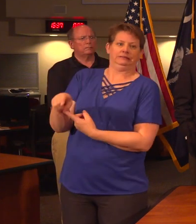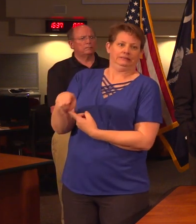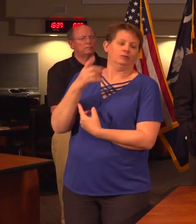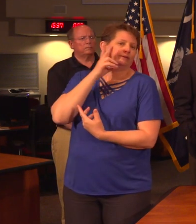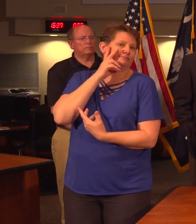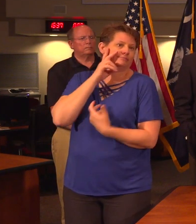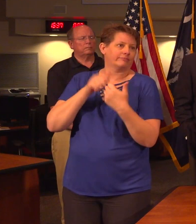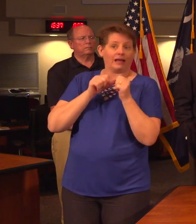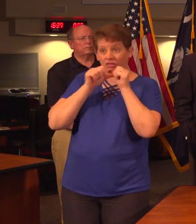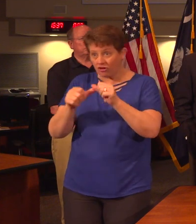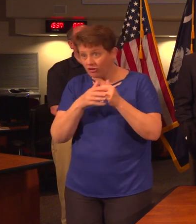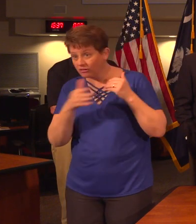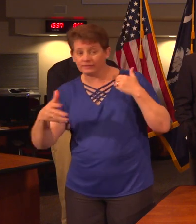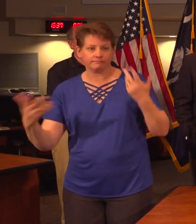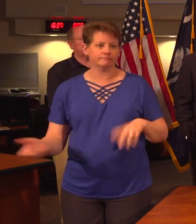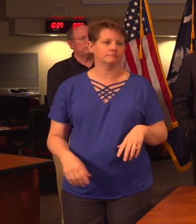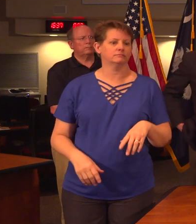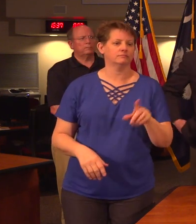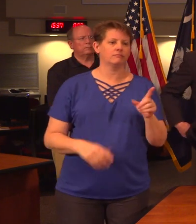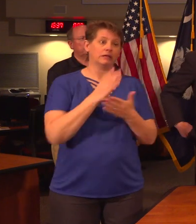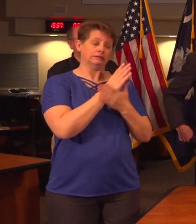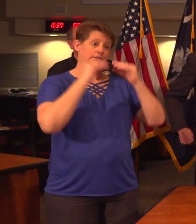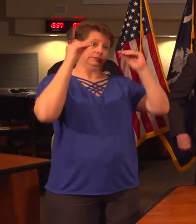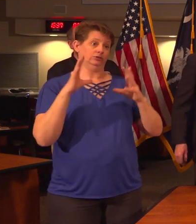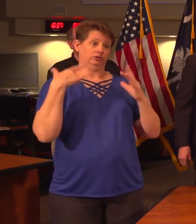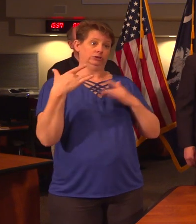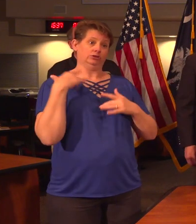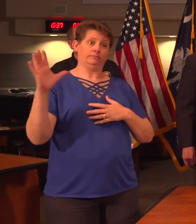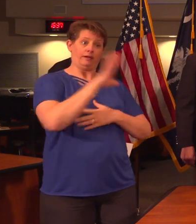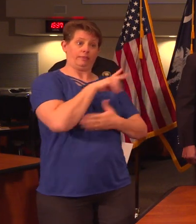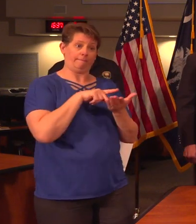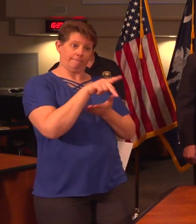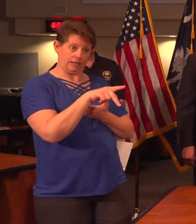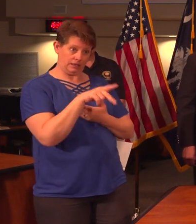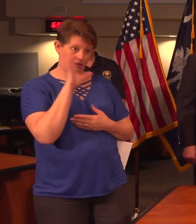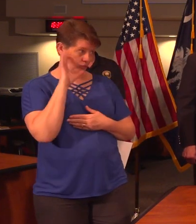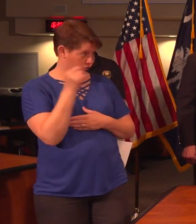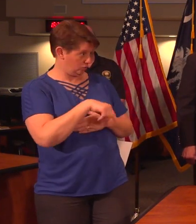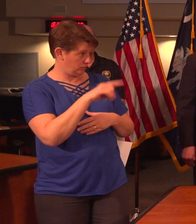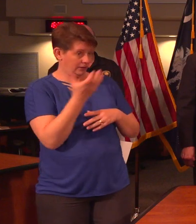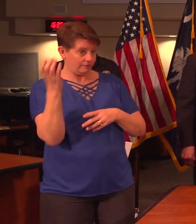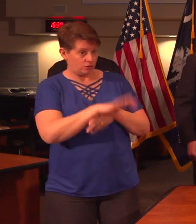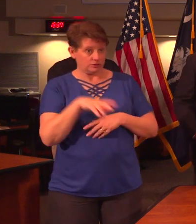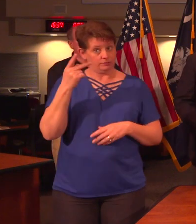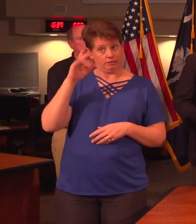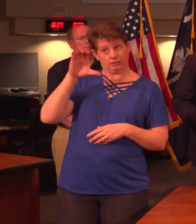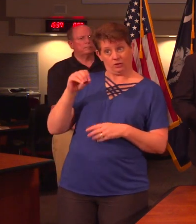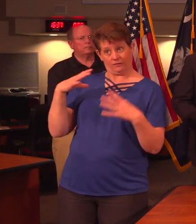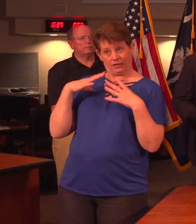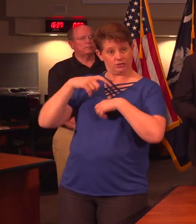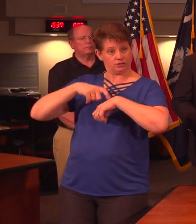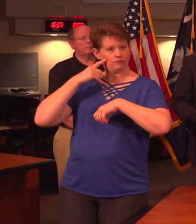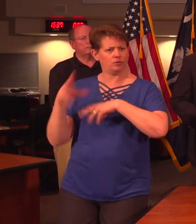We'll just have to wait and see how long this goes. Some teachers are concerned about their pay. Will you guys be forcing them to use PCO vacation time